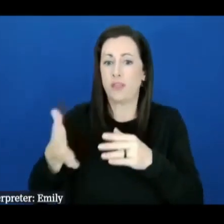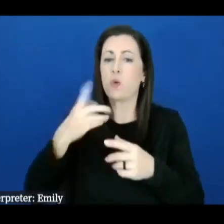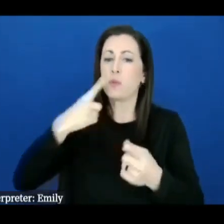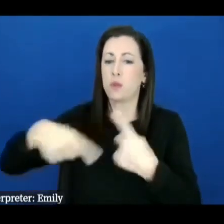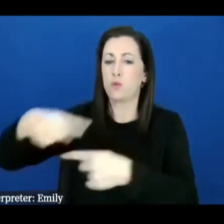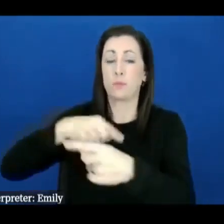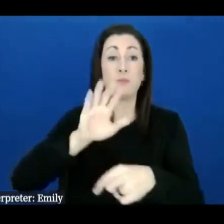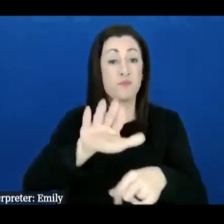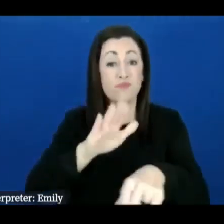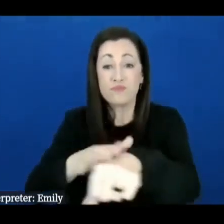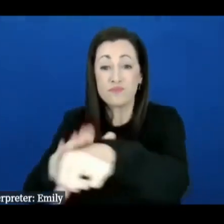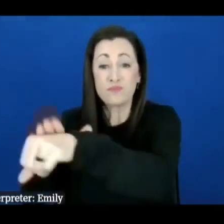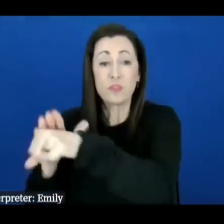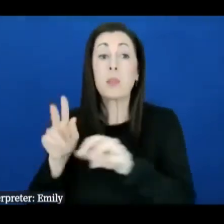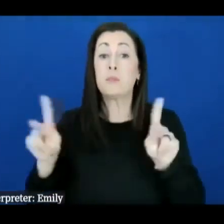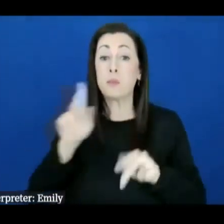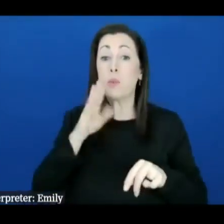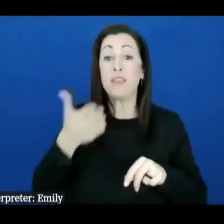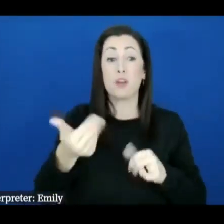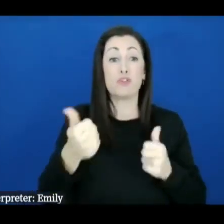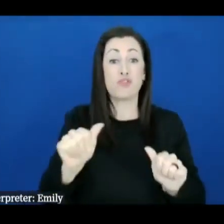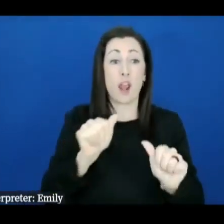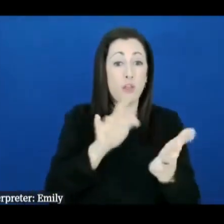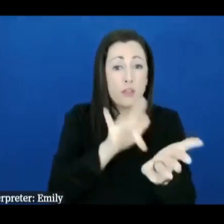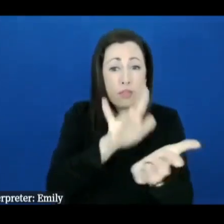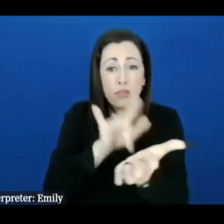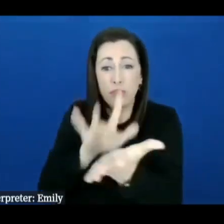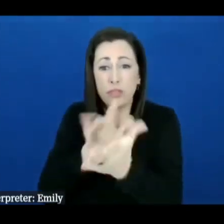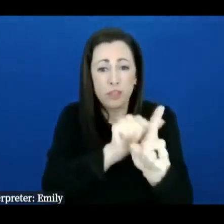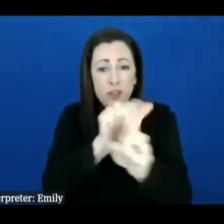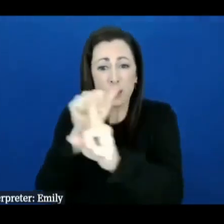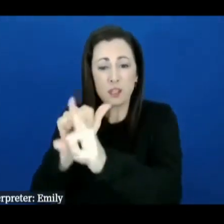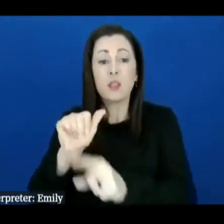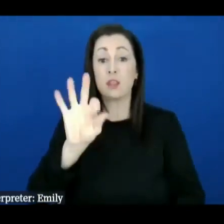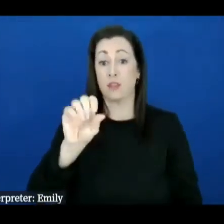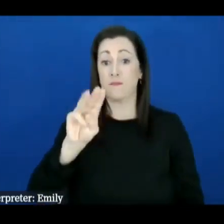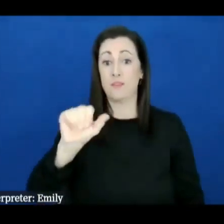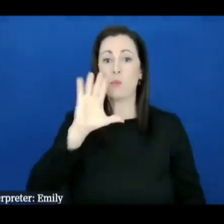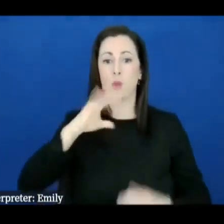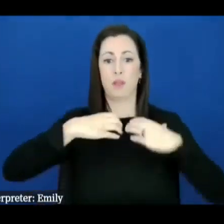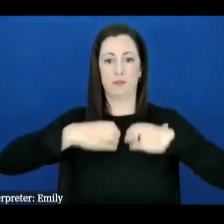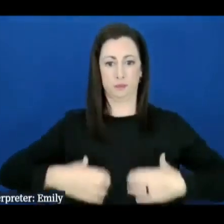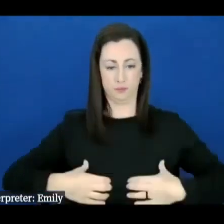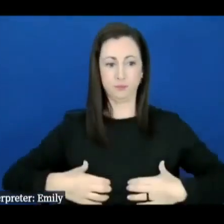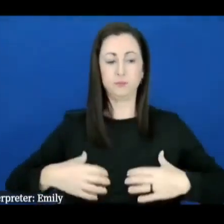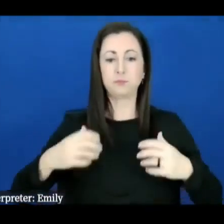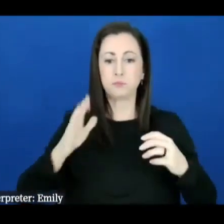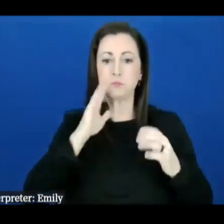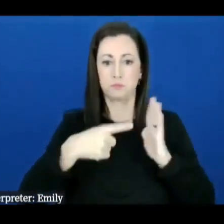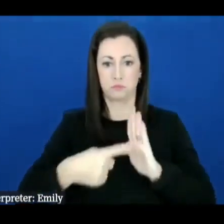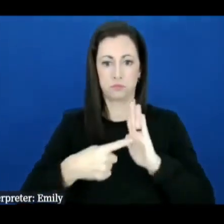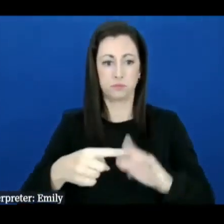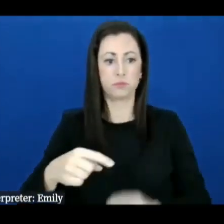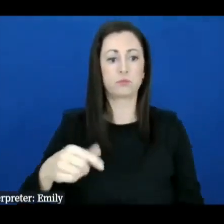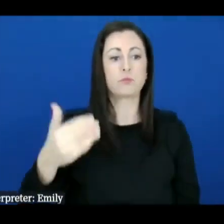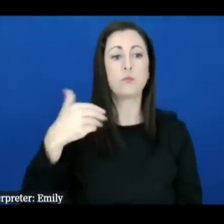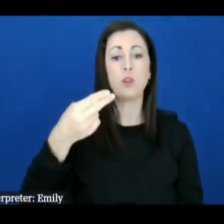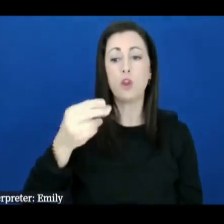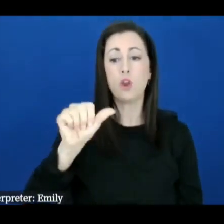ask you for money today our transfer station at Harmony Creek is open until 1 p.m. this is for bag